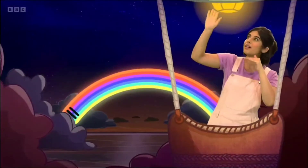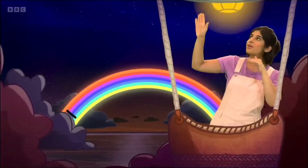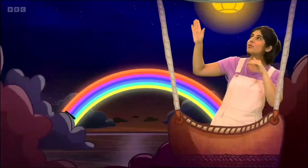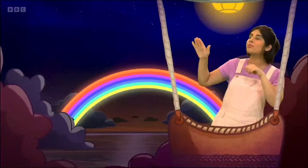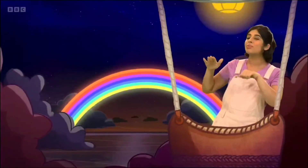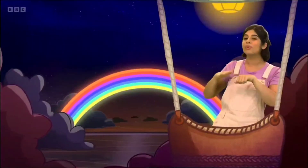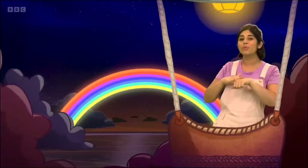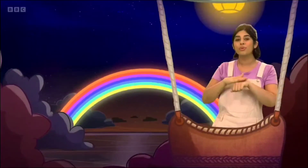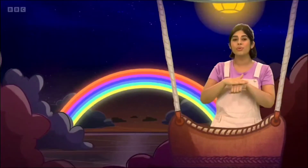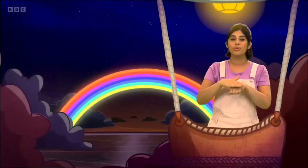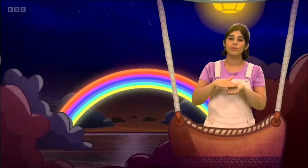blue